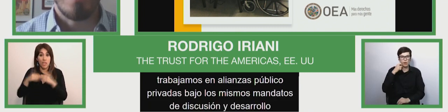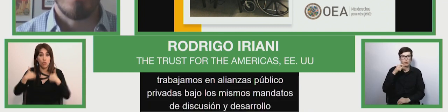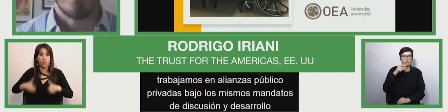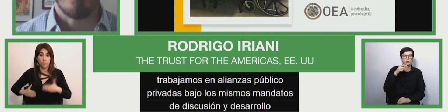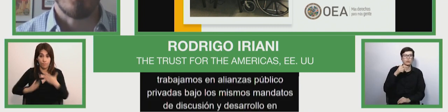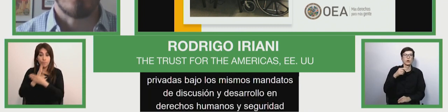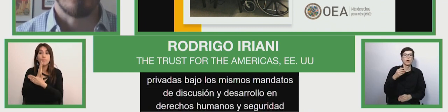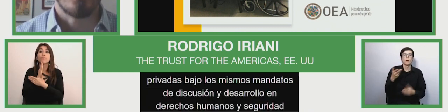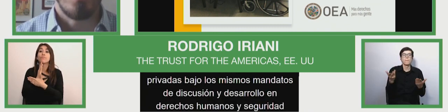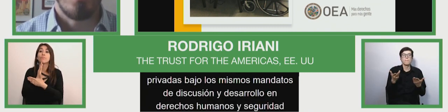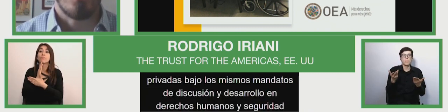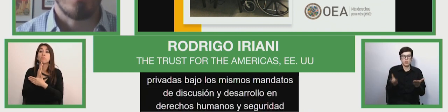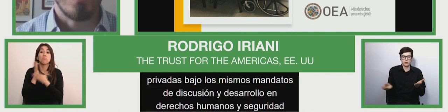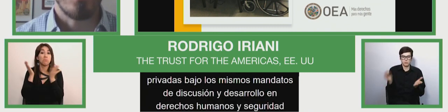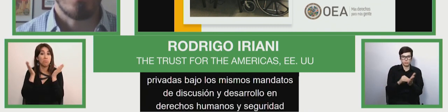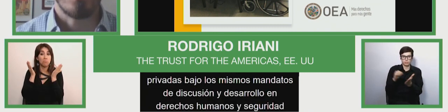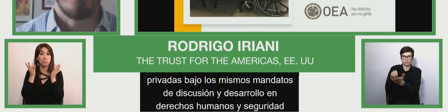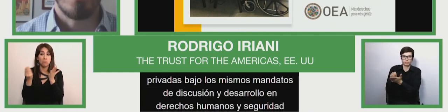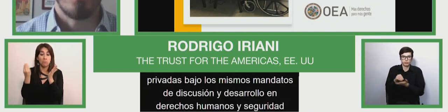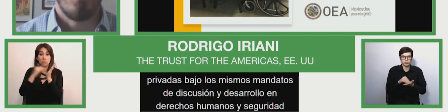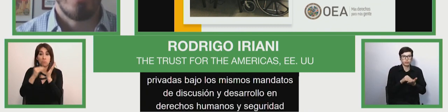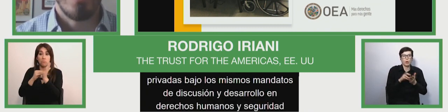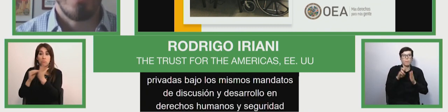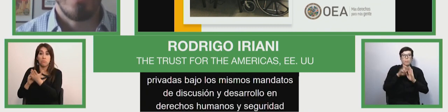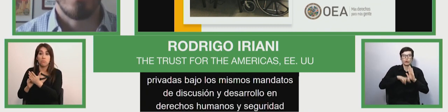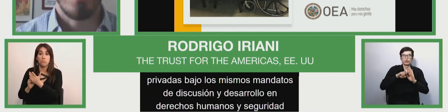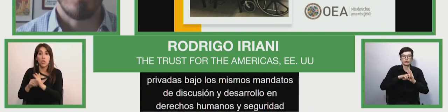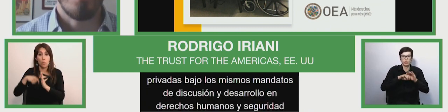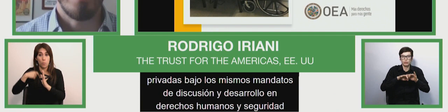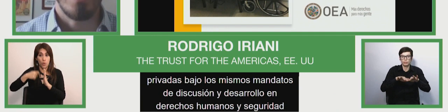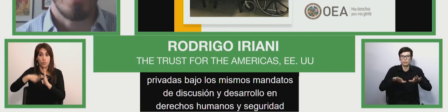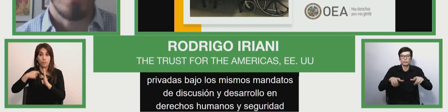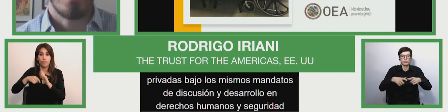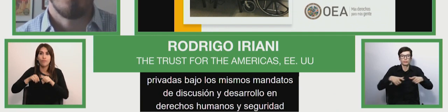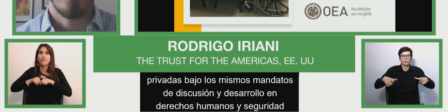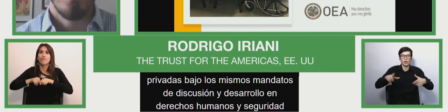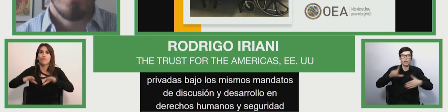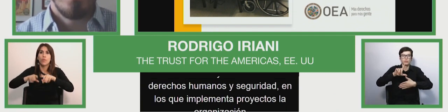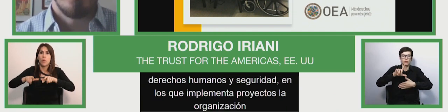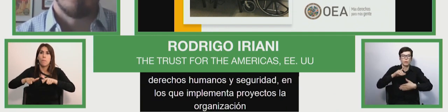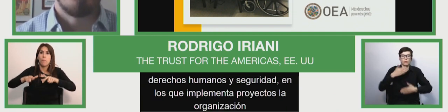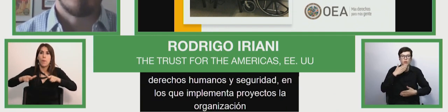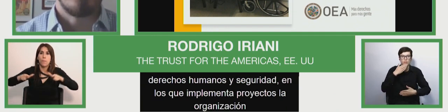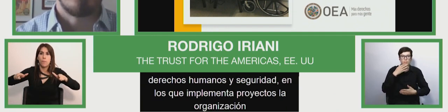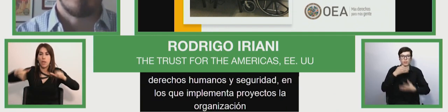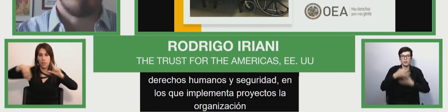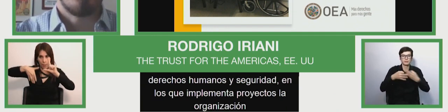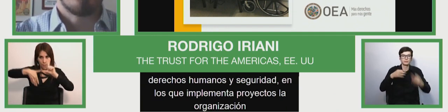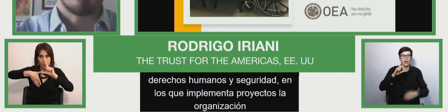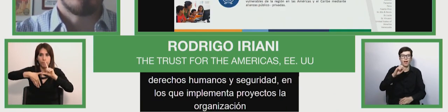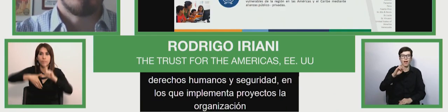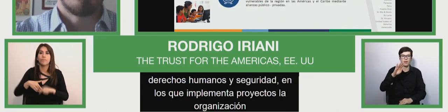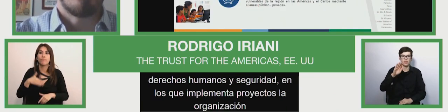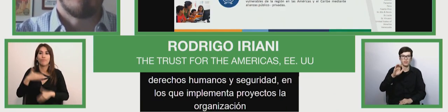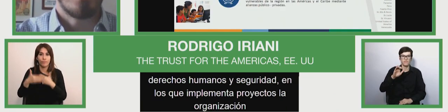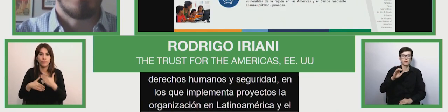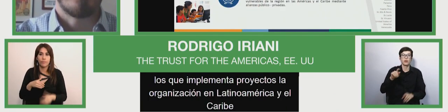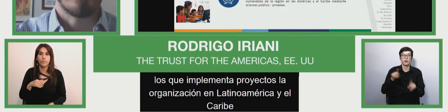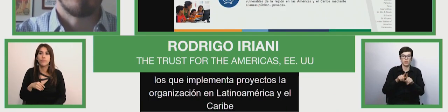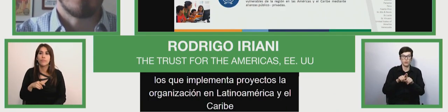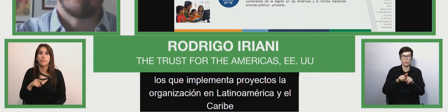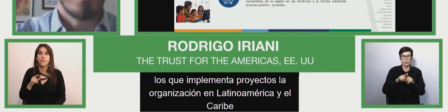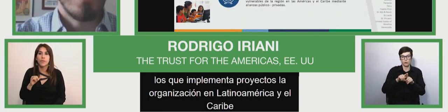alliance partnerships through inclusion and development and human rights security parameters